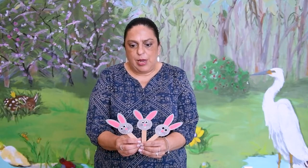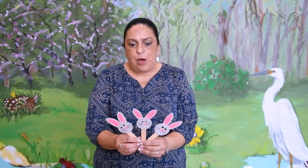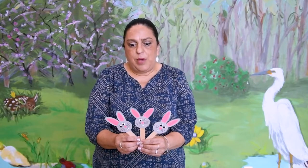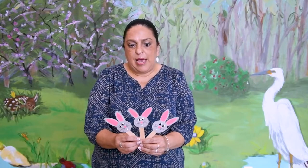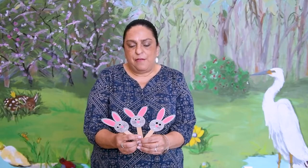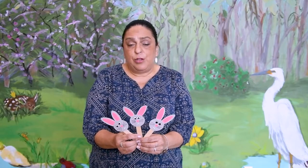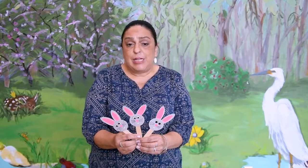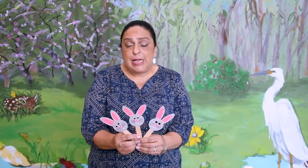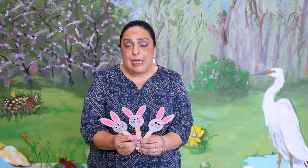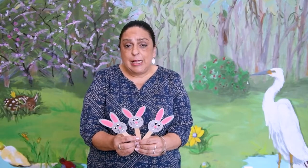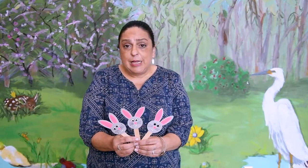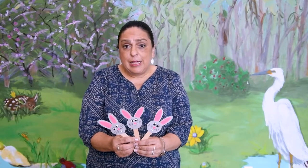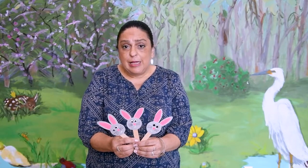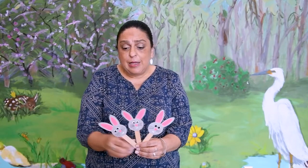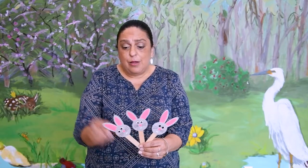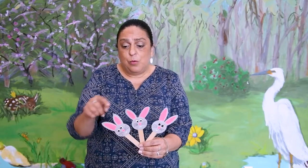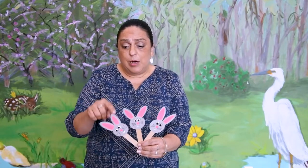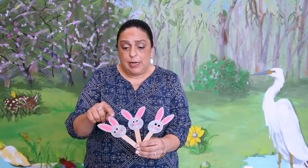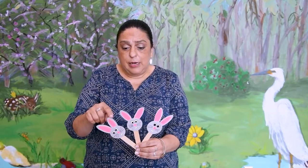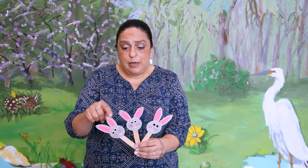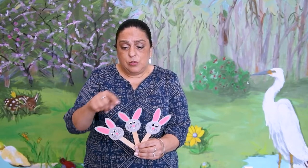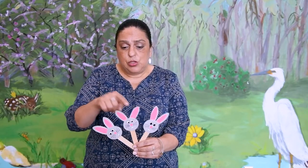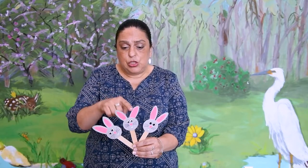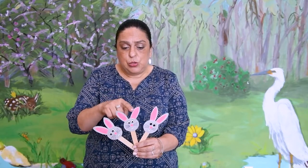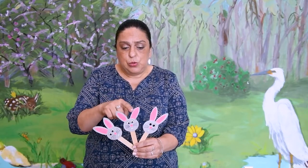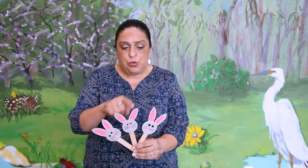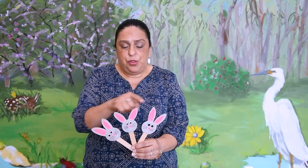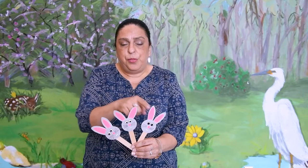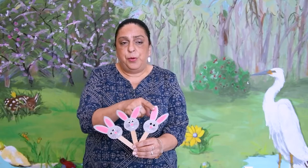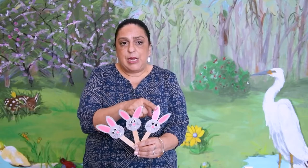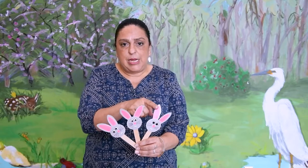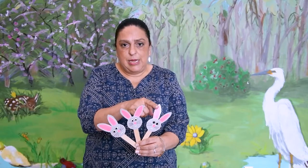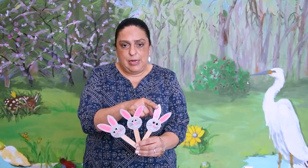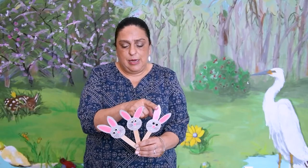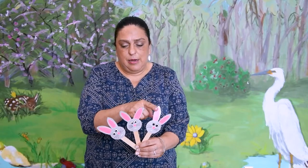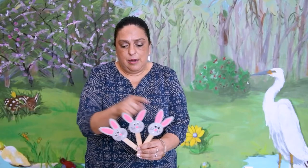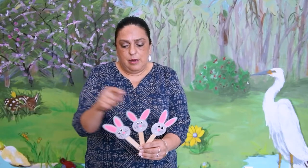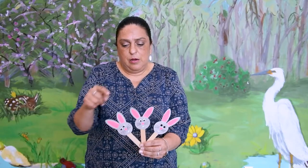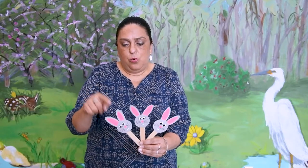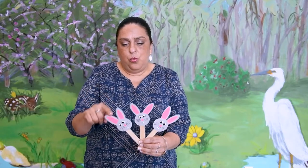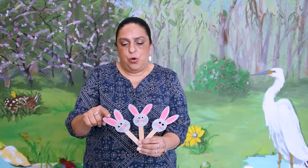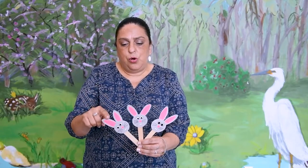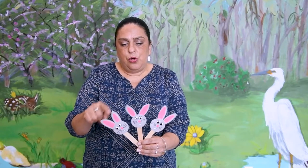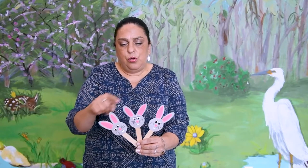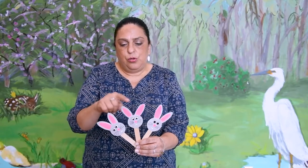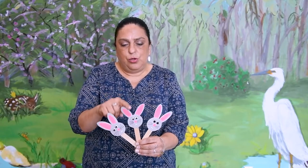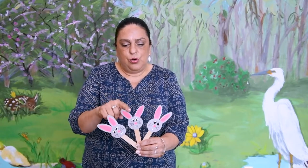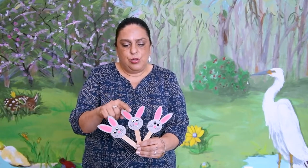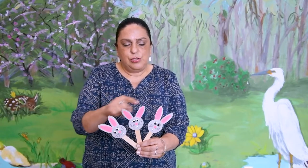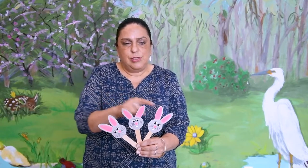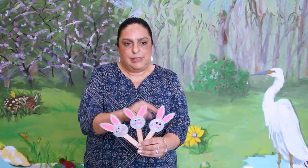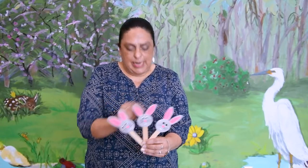now we have only one, two, three. Uno, dos, tres.